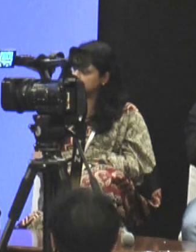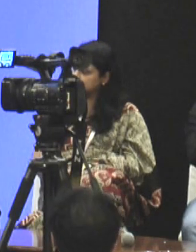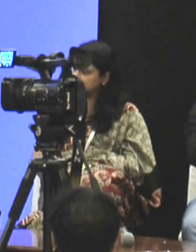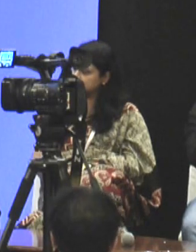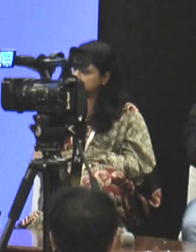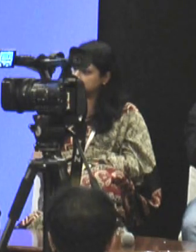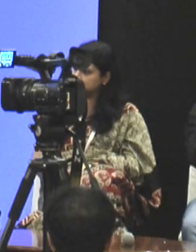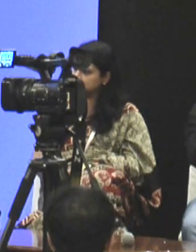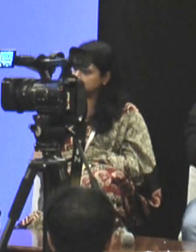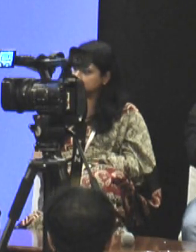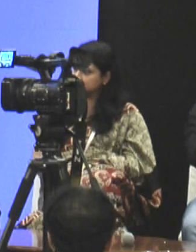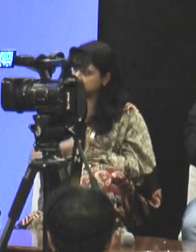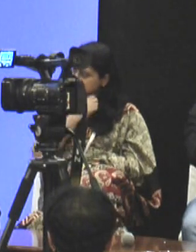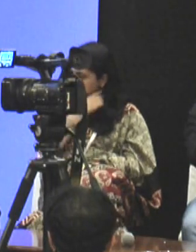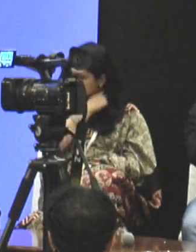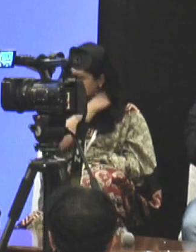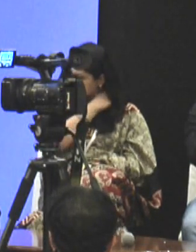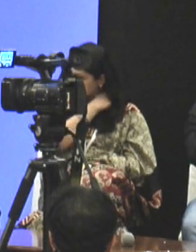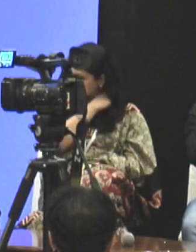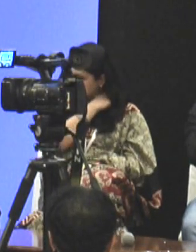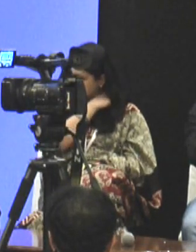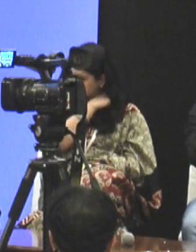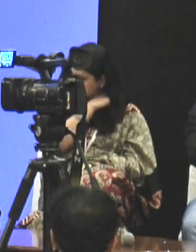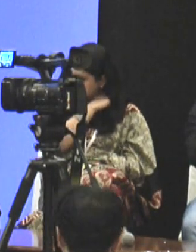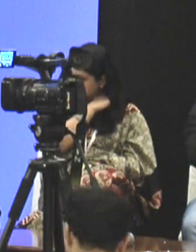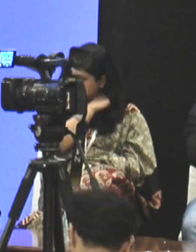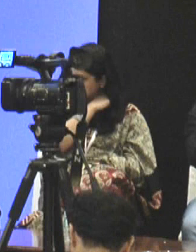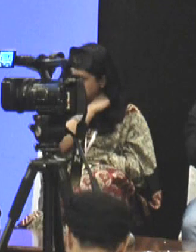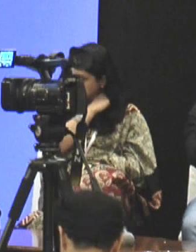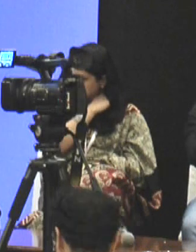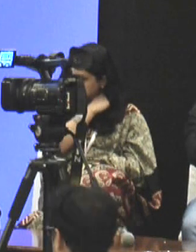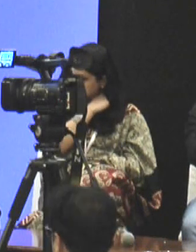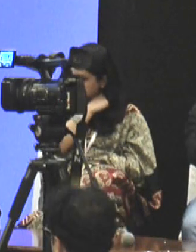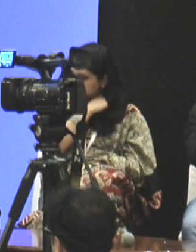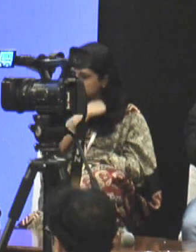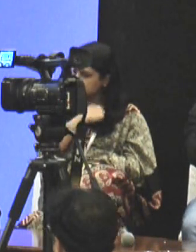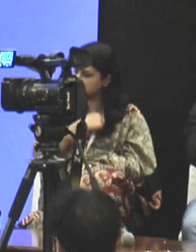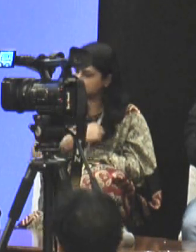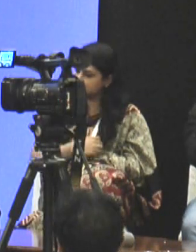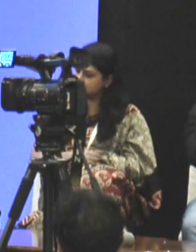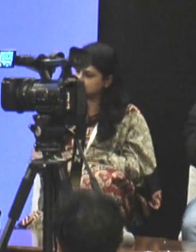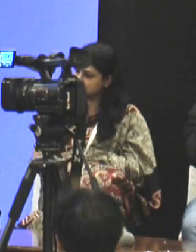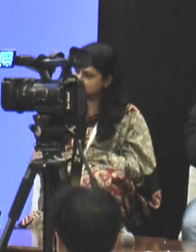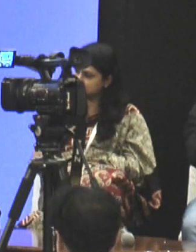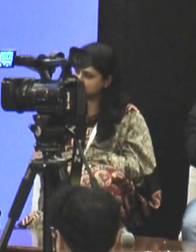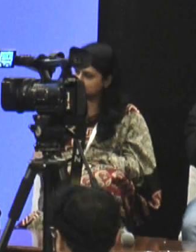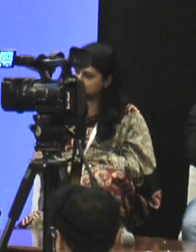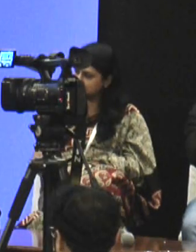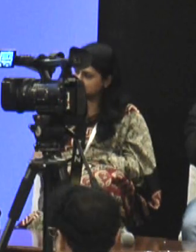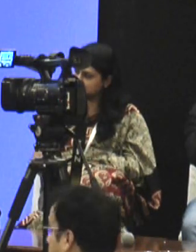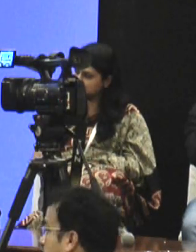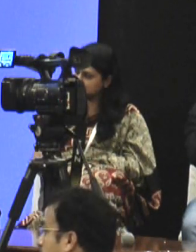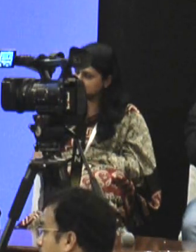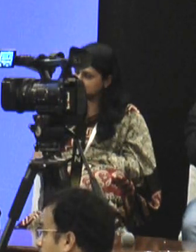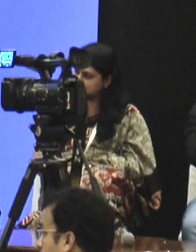people with disabilities on board. And the reasons go on and on. Today we have heard leaders from organisations